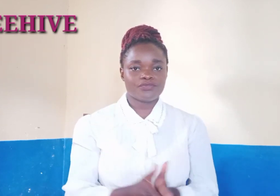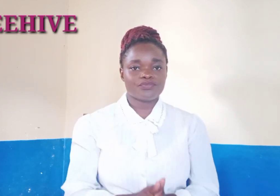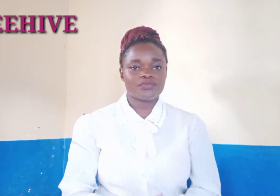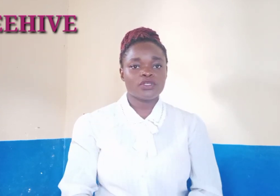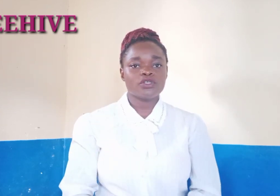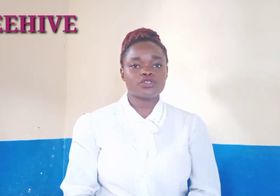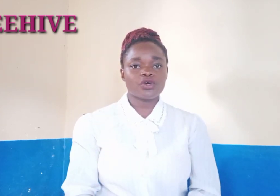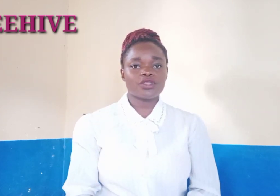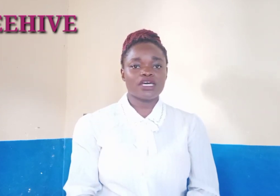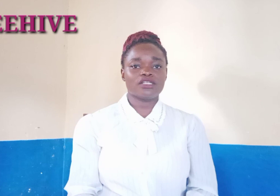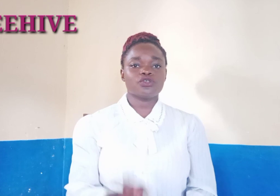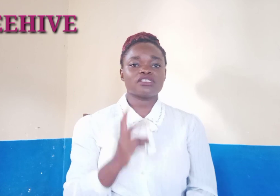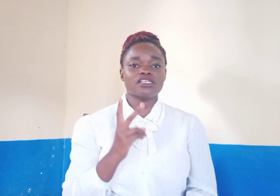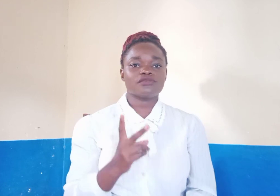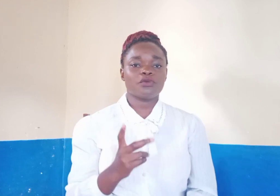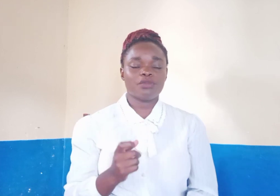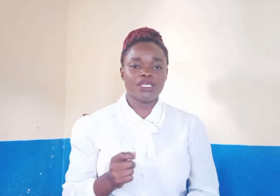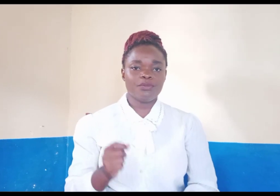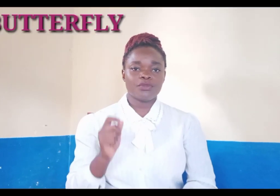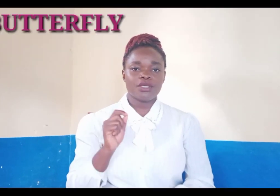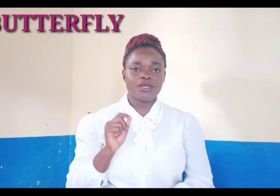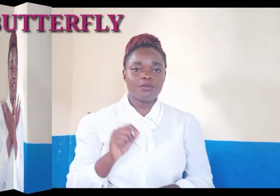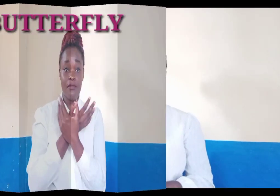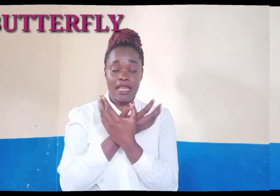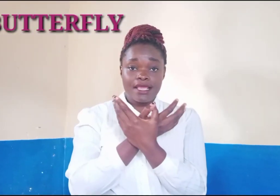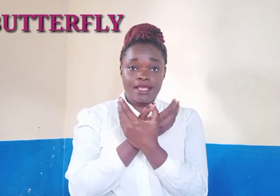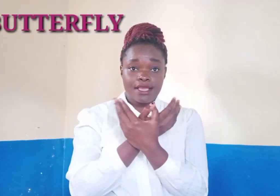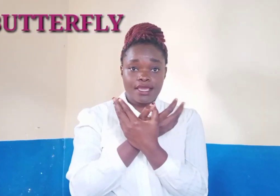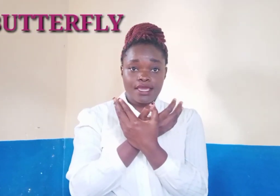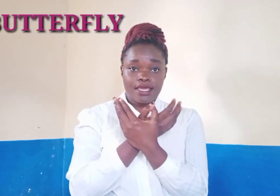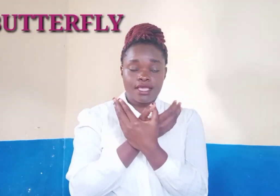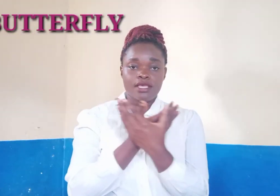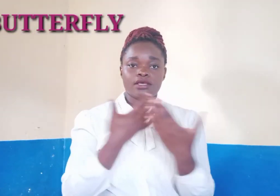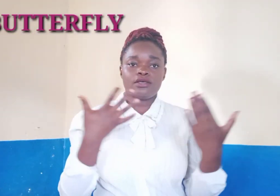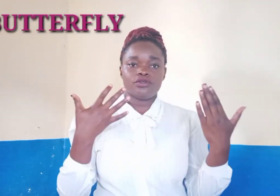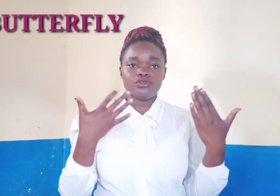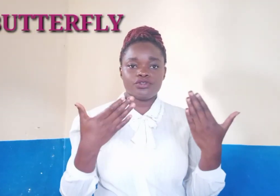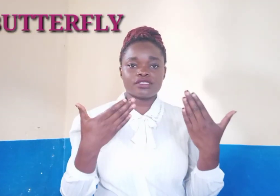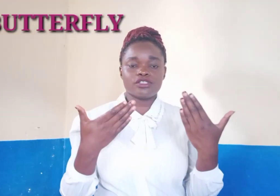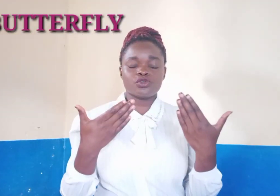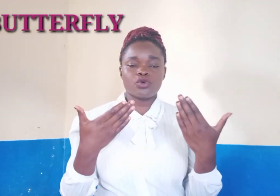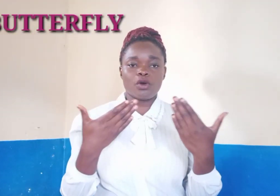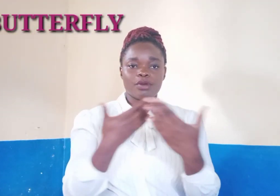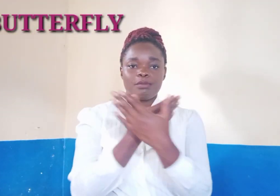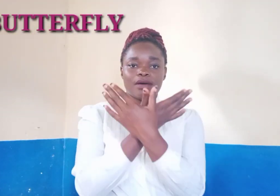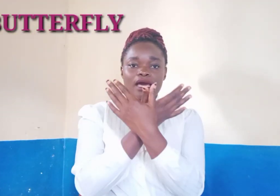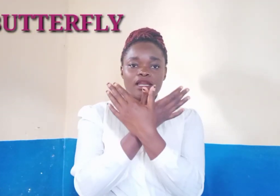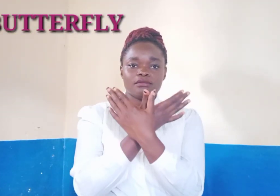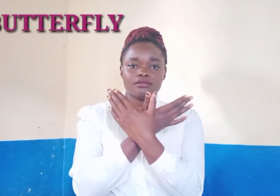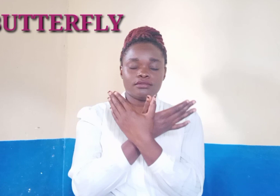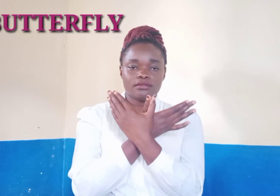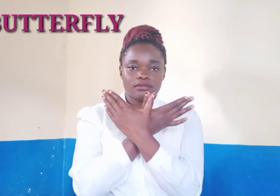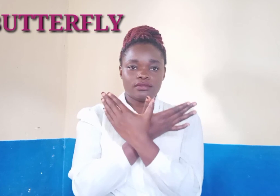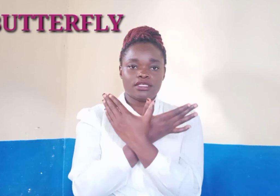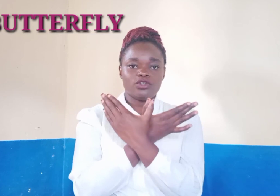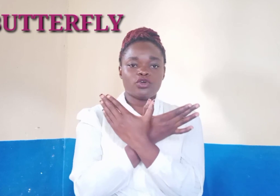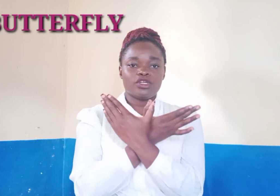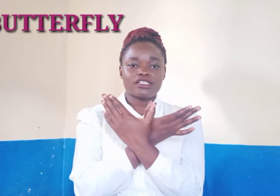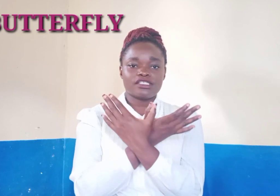so there are two signs for b butterfly you use the two open palm then you connect